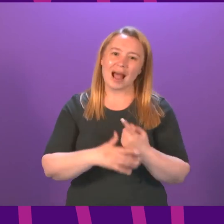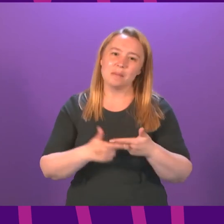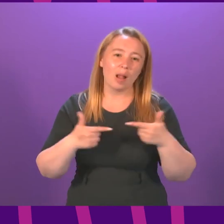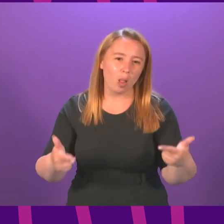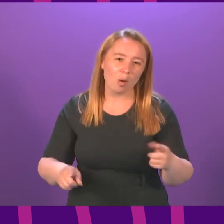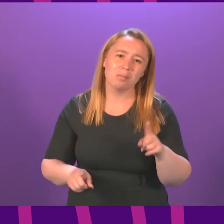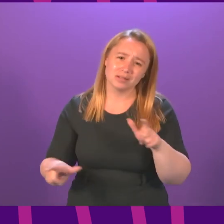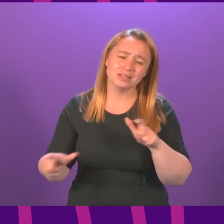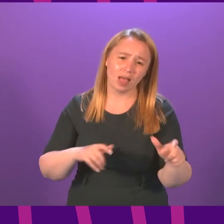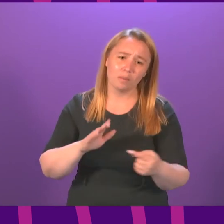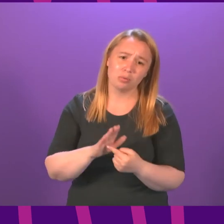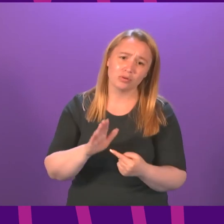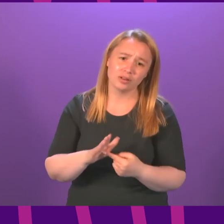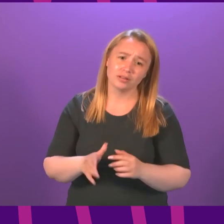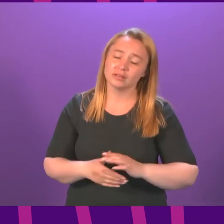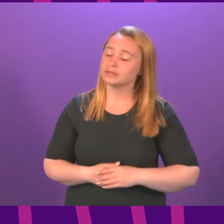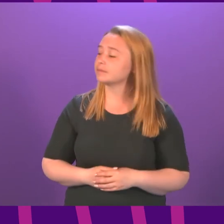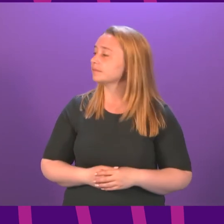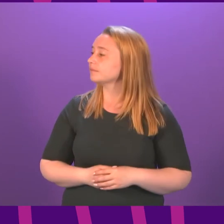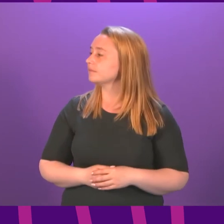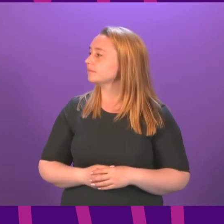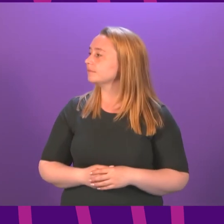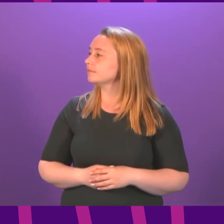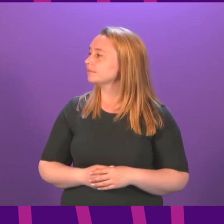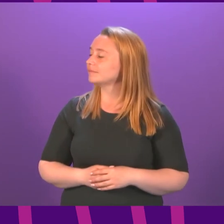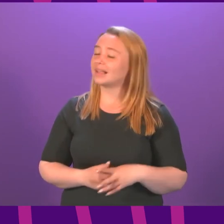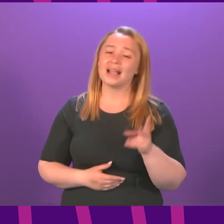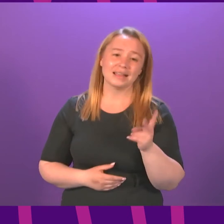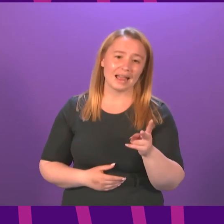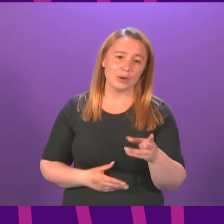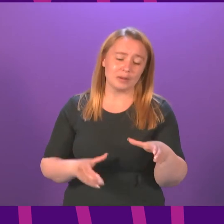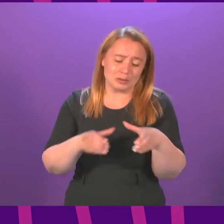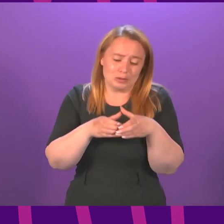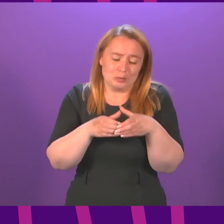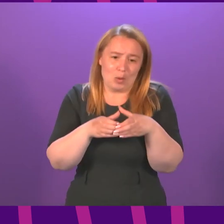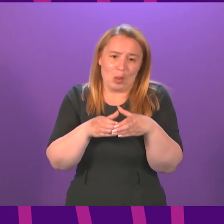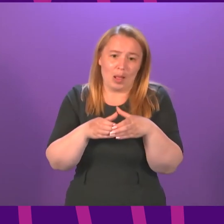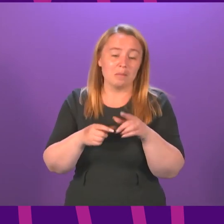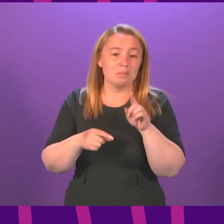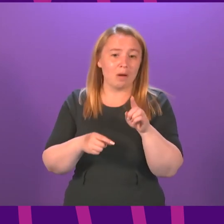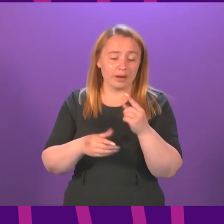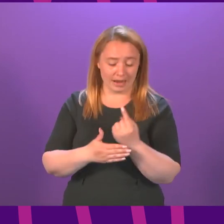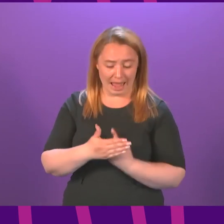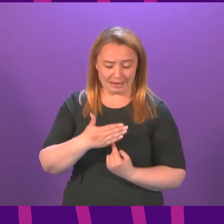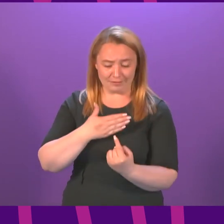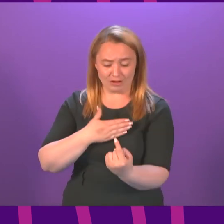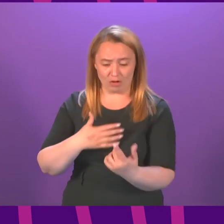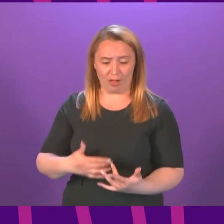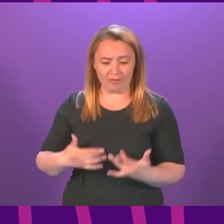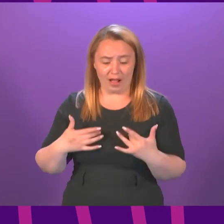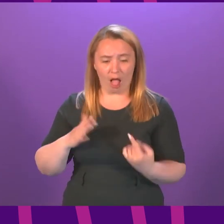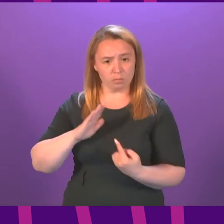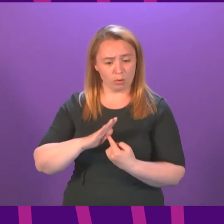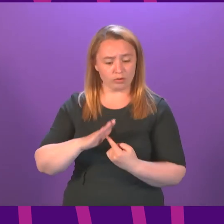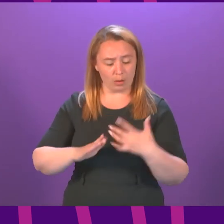first minister it will be a small minority but every individual cares deeply about their ability to get